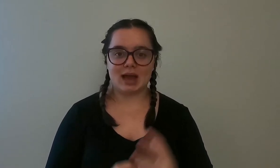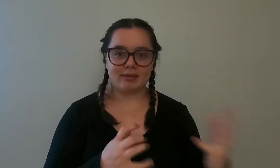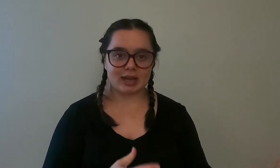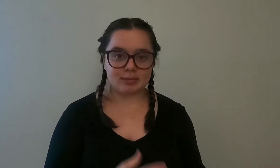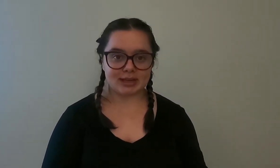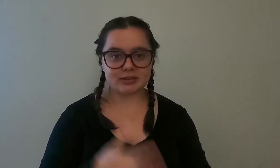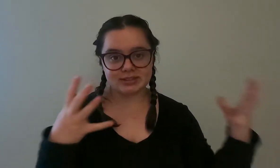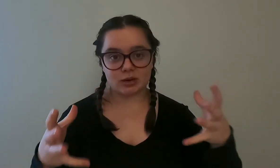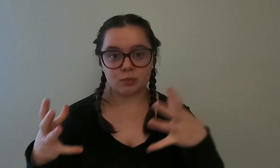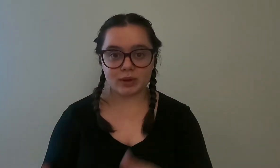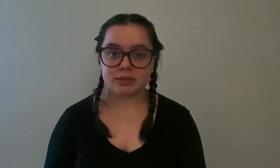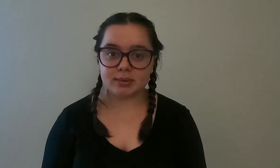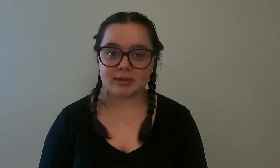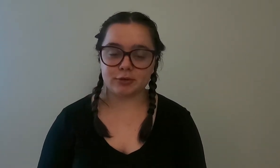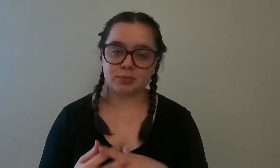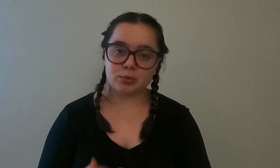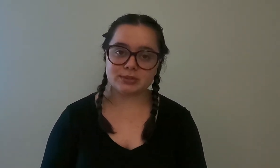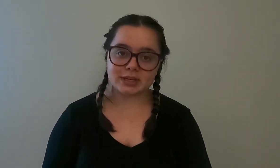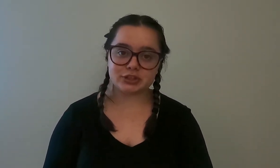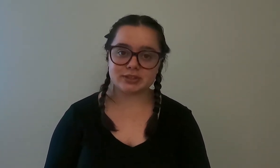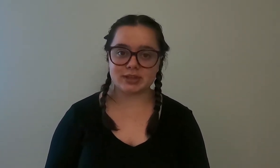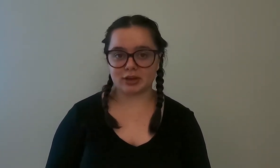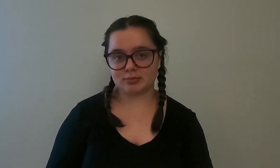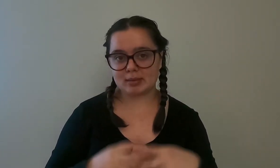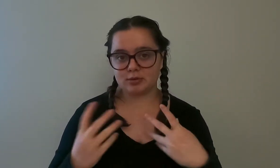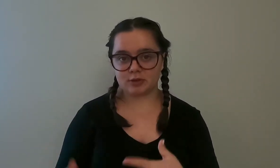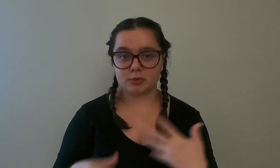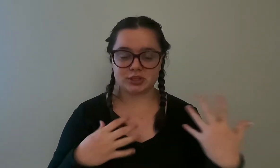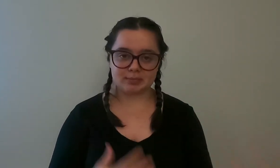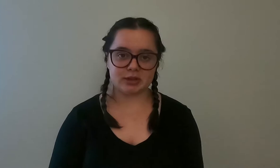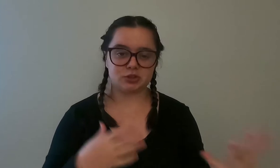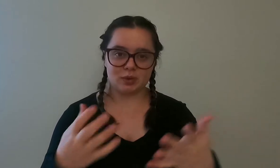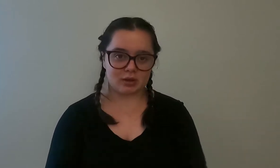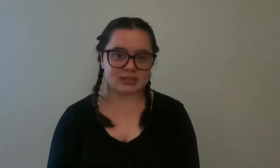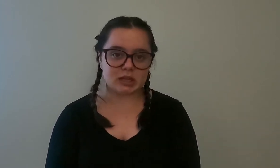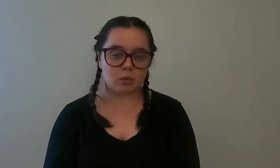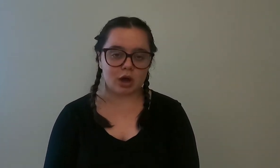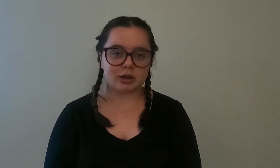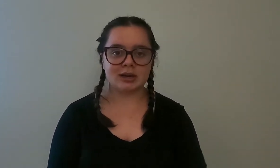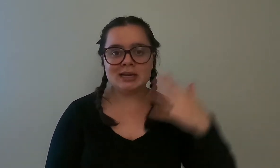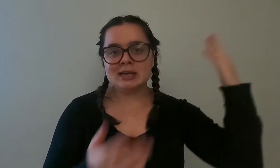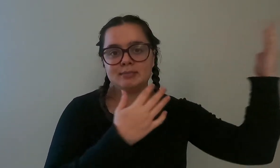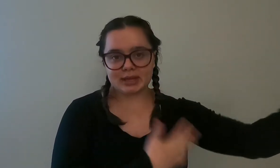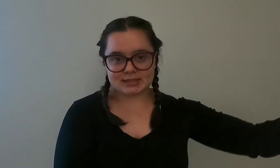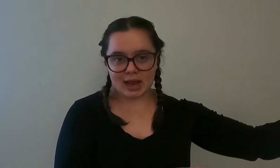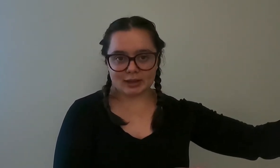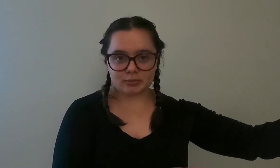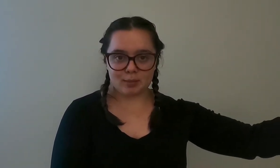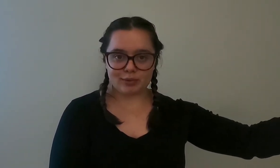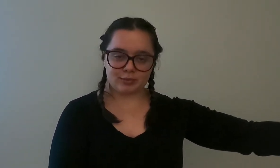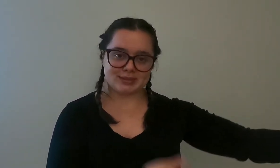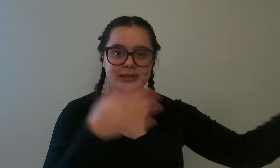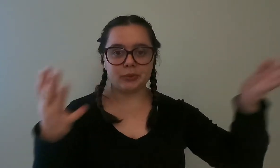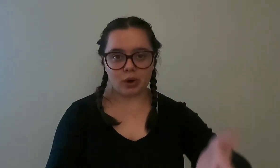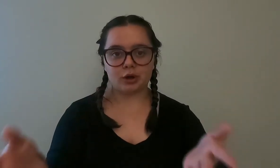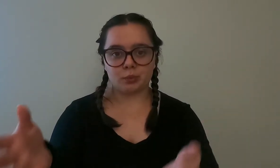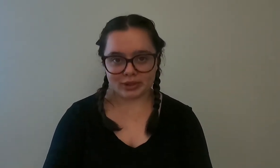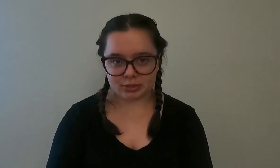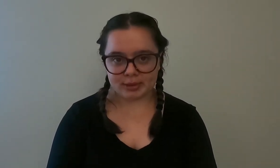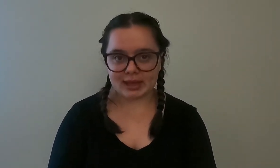have anybody else there with me for the pool sessions that could maybe film or take pictures while i was in the water because kyler my boyfriend was in the water with me